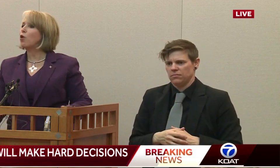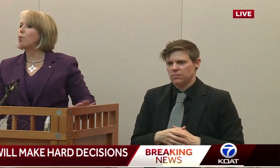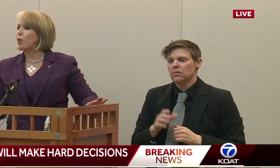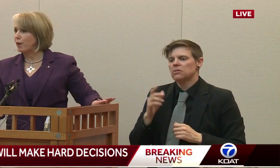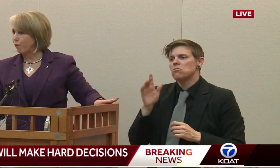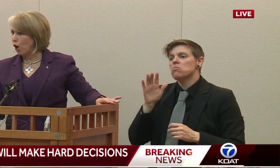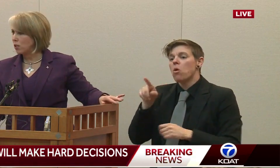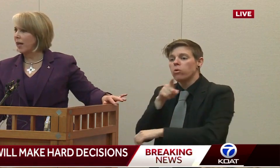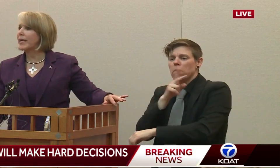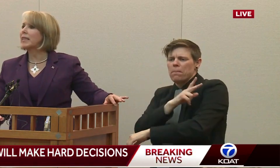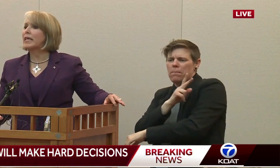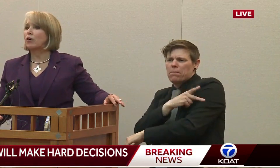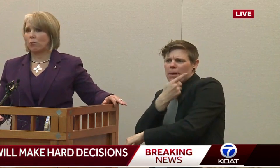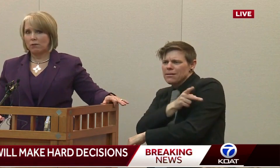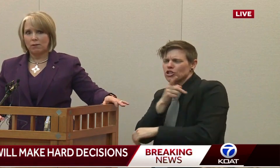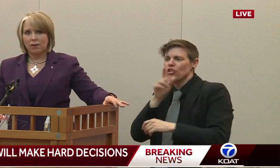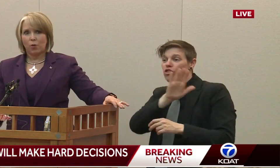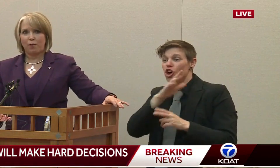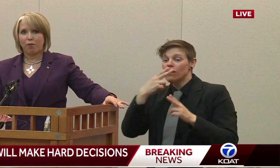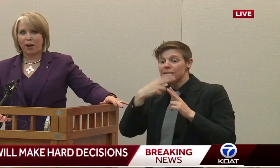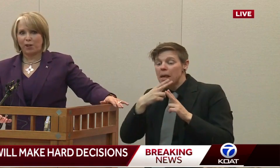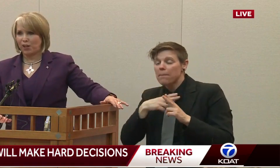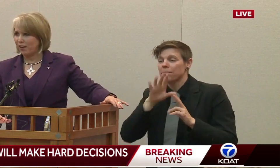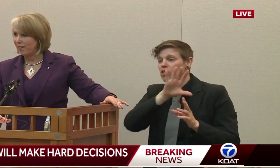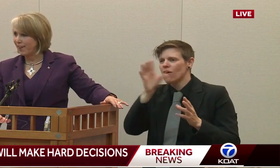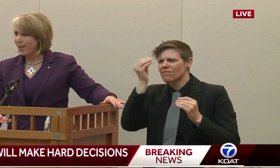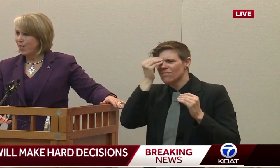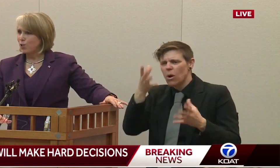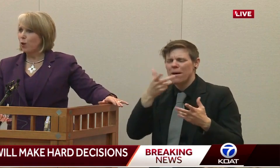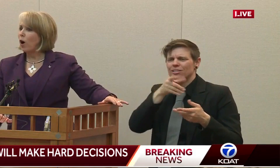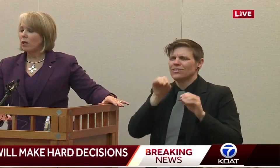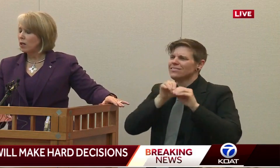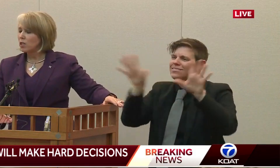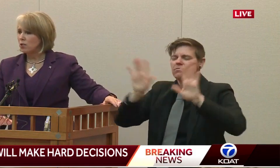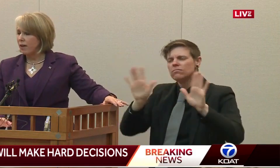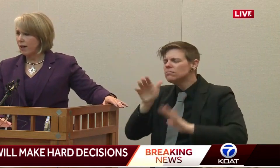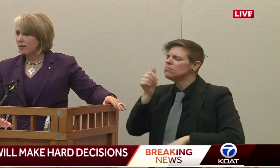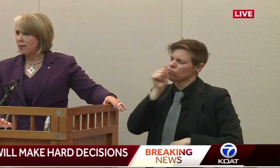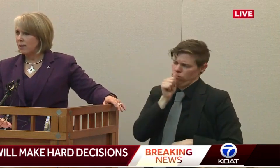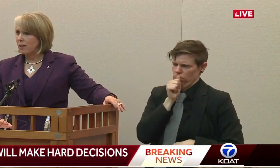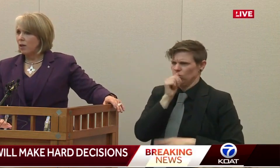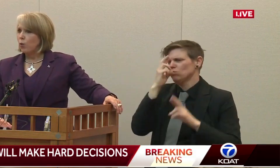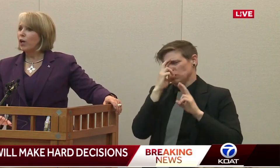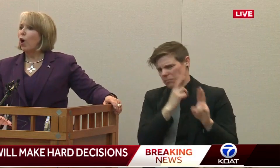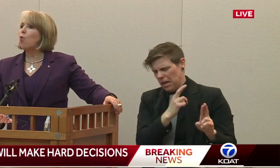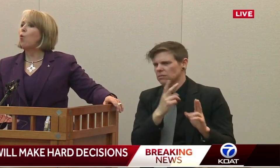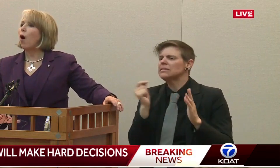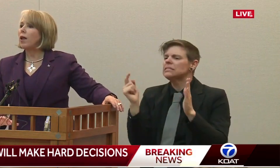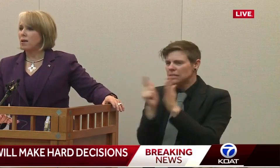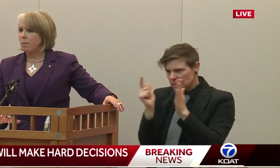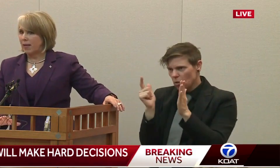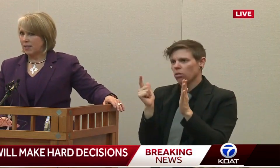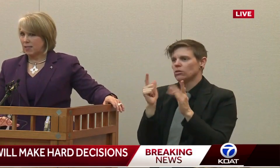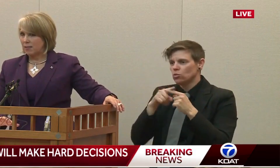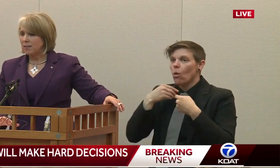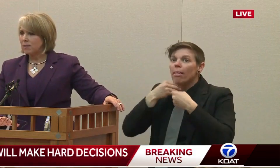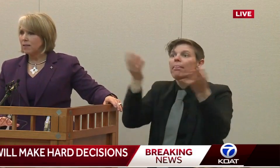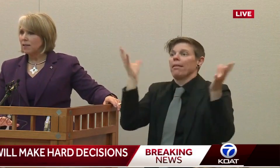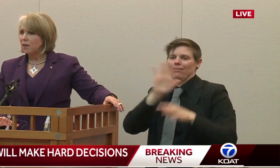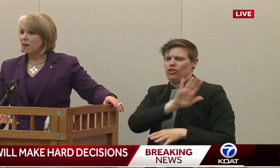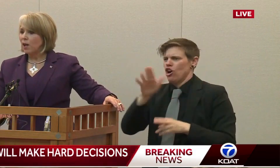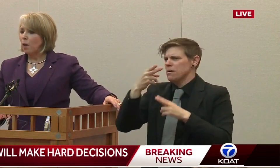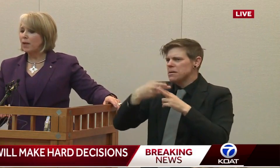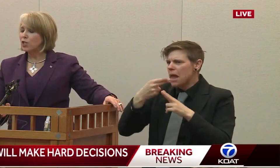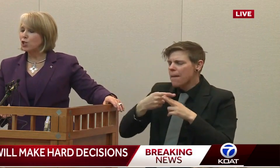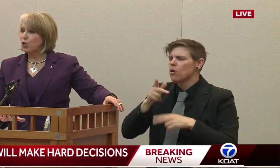is inappropriate for us and illegal, quite frankly. So we aren't going to do that. We don't want New Mexicans